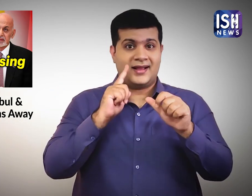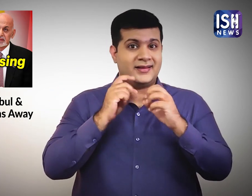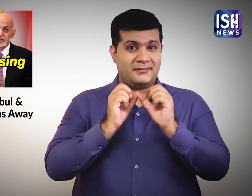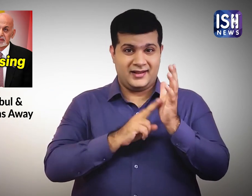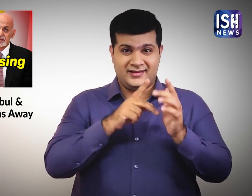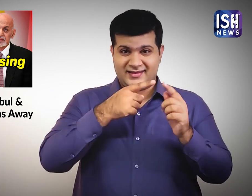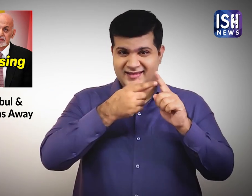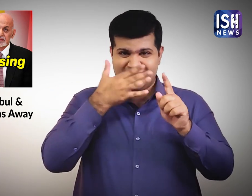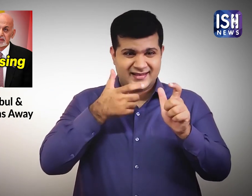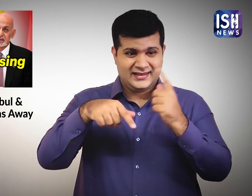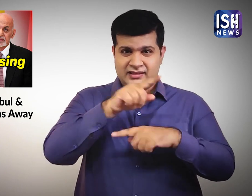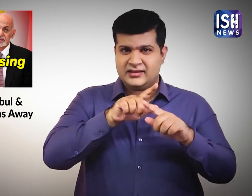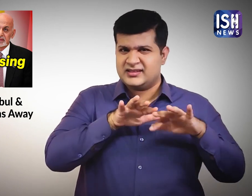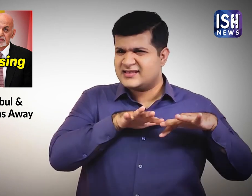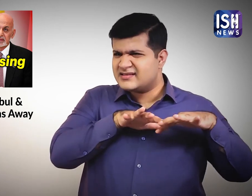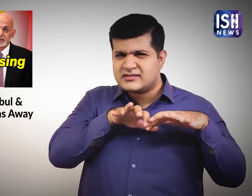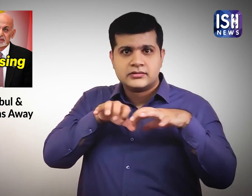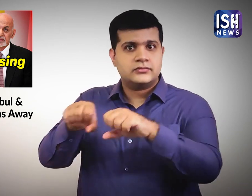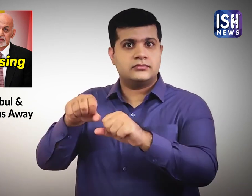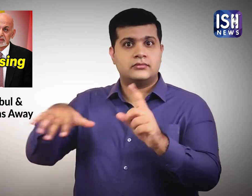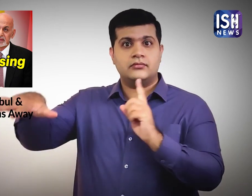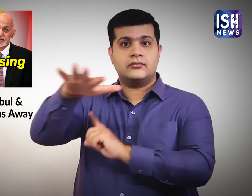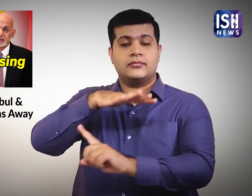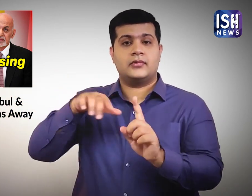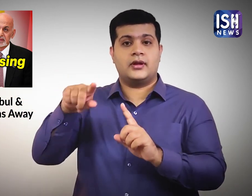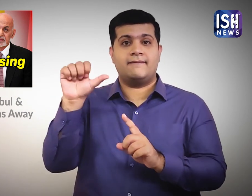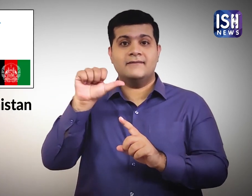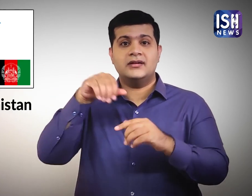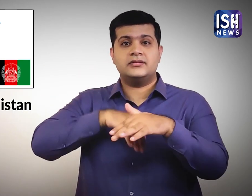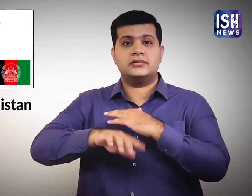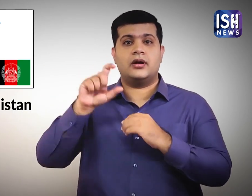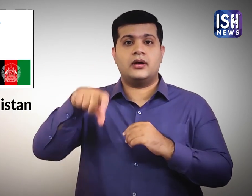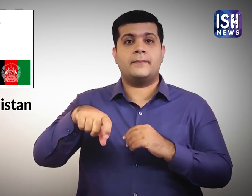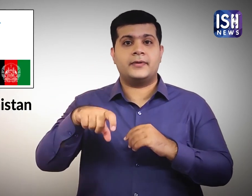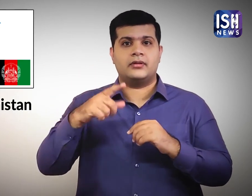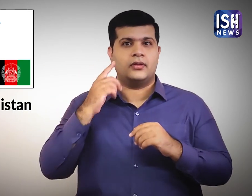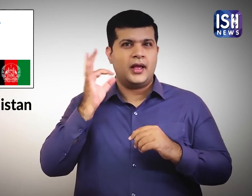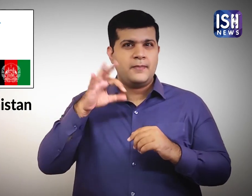They had first captured Kabul, the capital of Afghanistan in 1996.